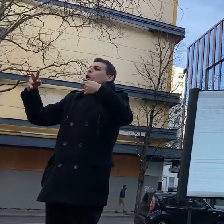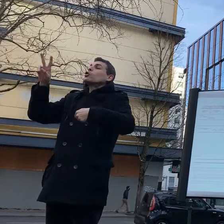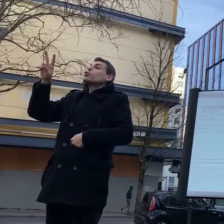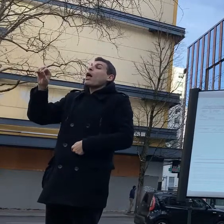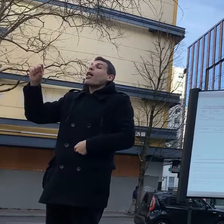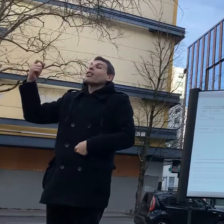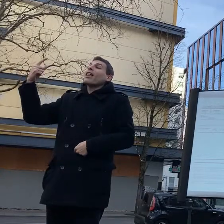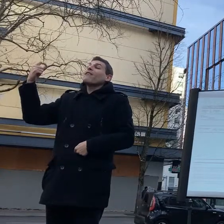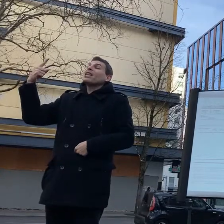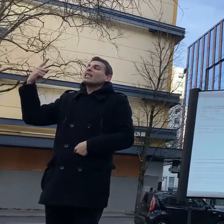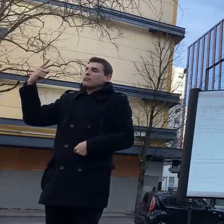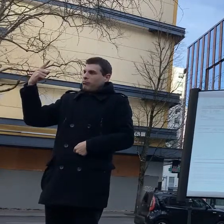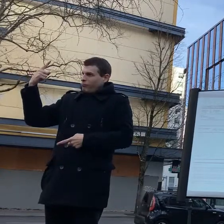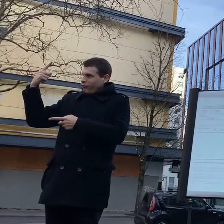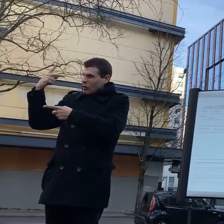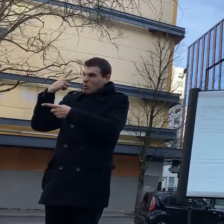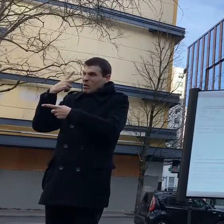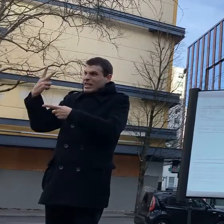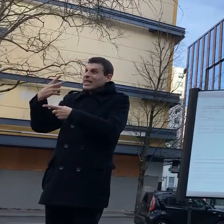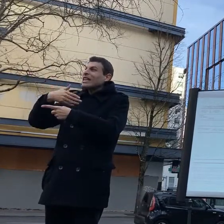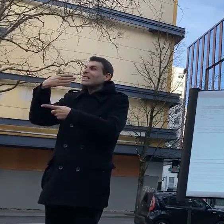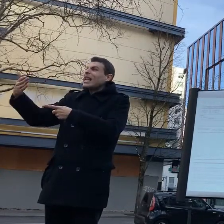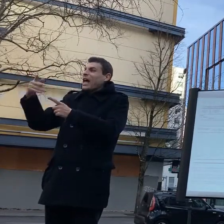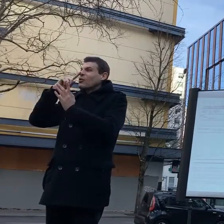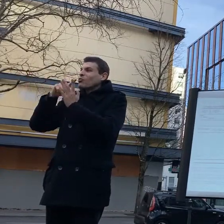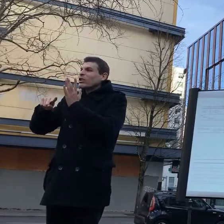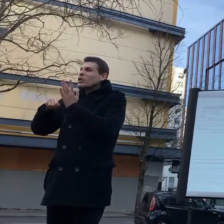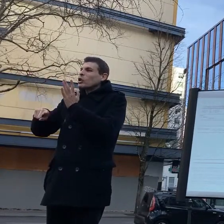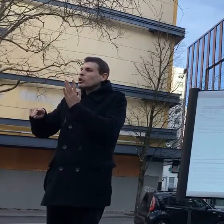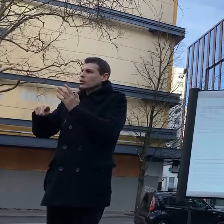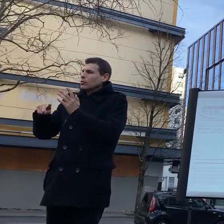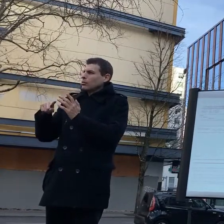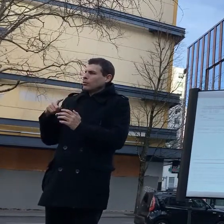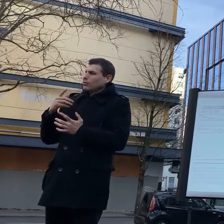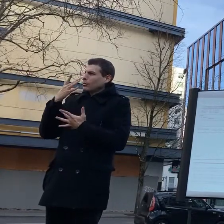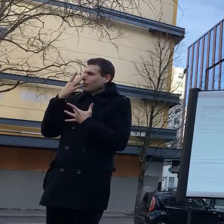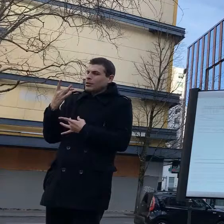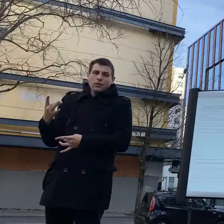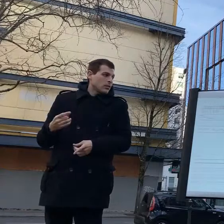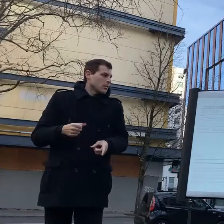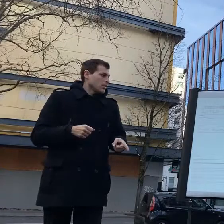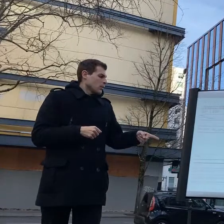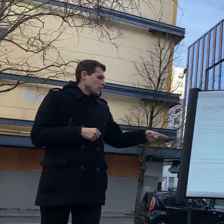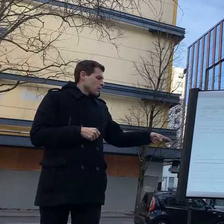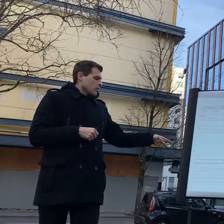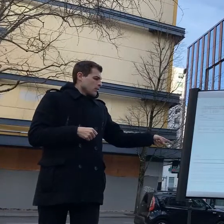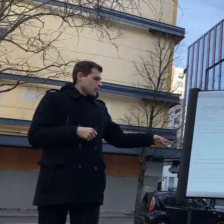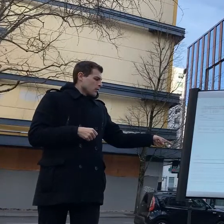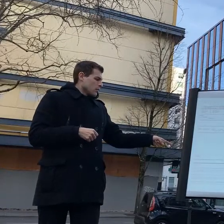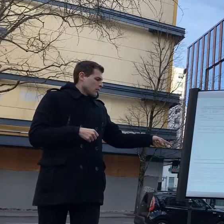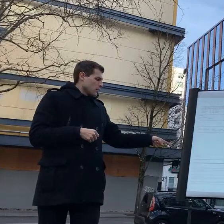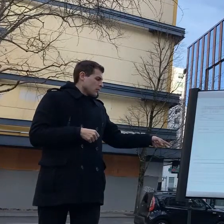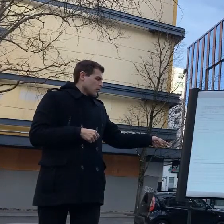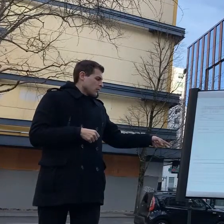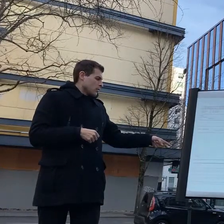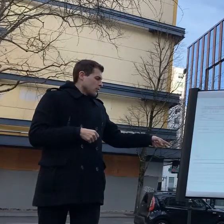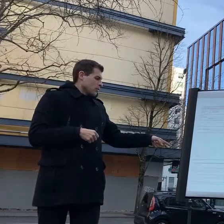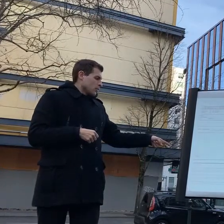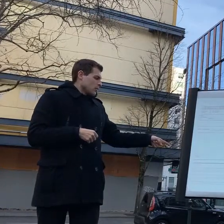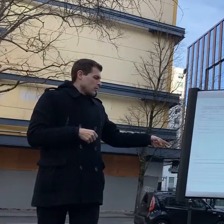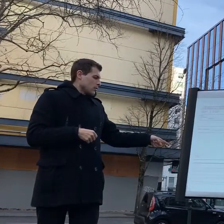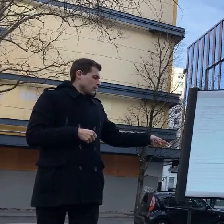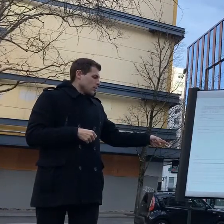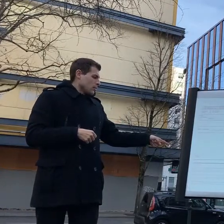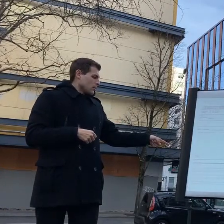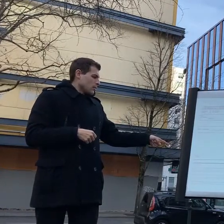and now in 2015 it's trimmed down even further so this is their one that's up on their website right now and